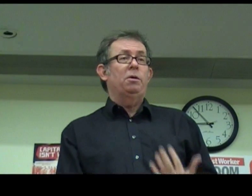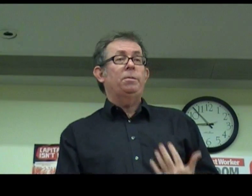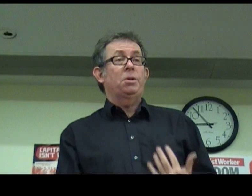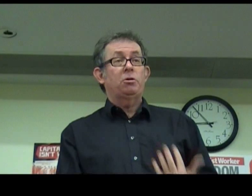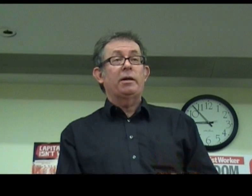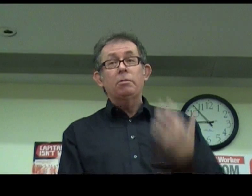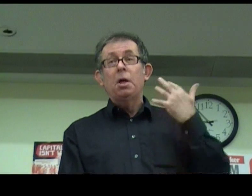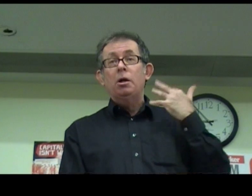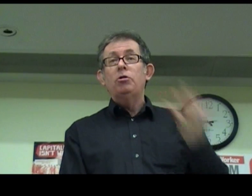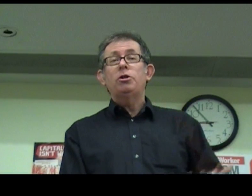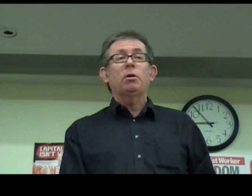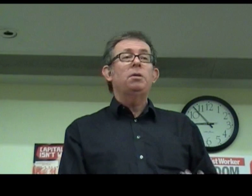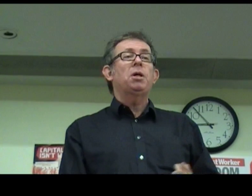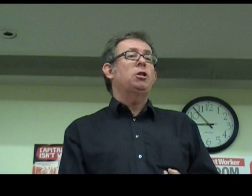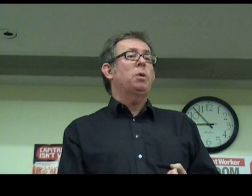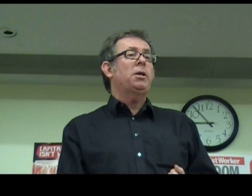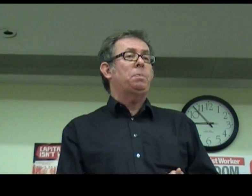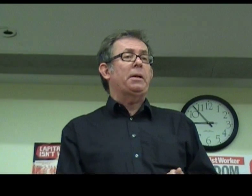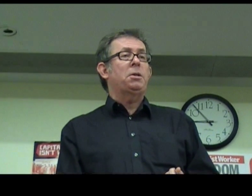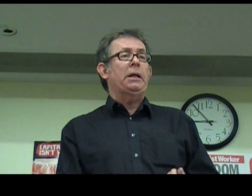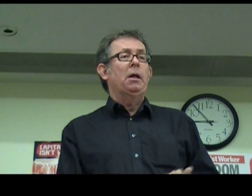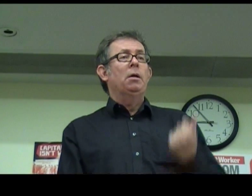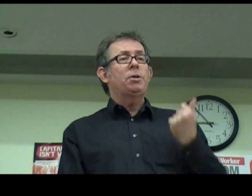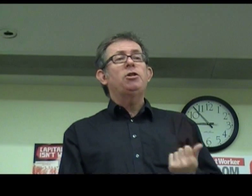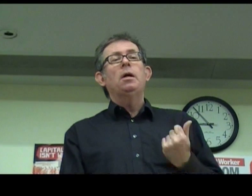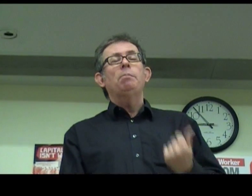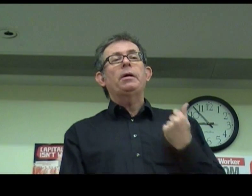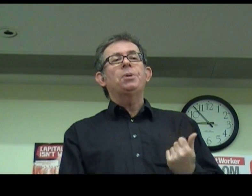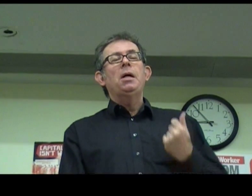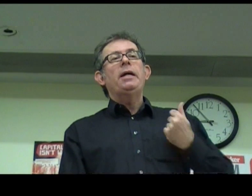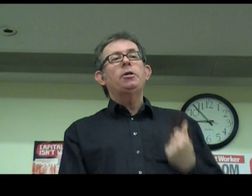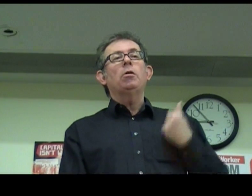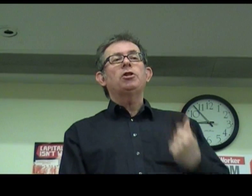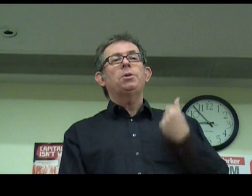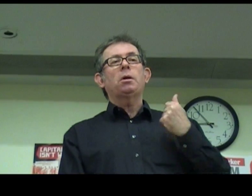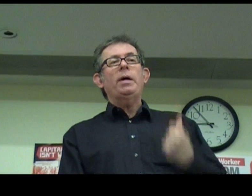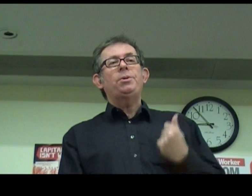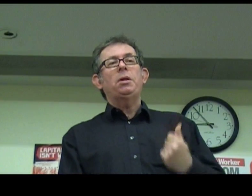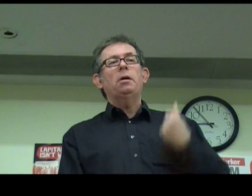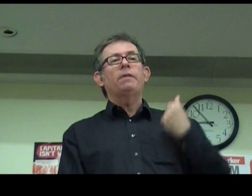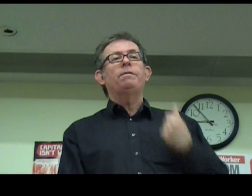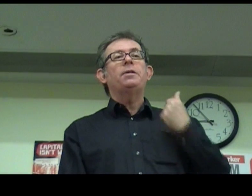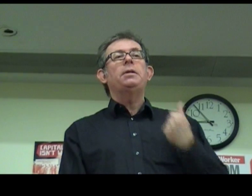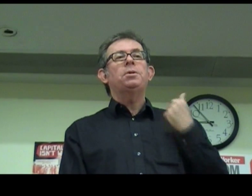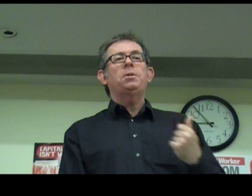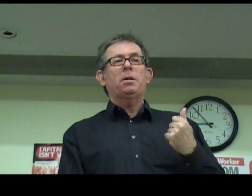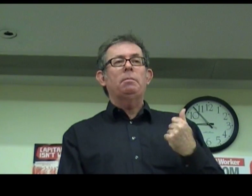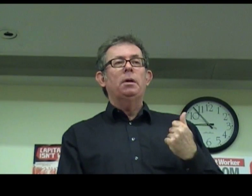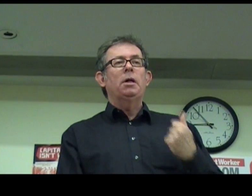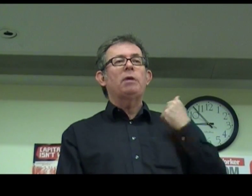movements and struggles, you should join the Socialist Workers' Party. Because it's not just a question of confronting the system as